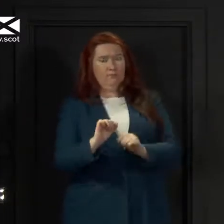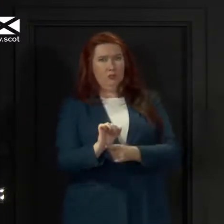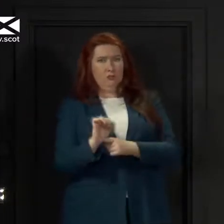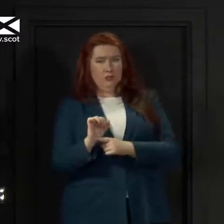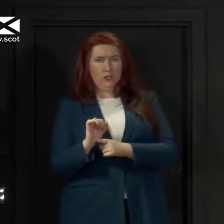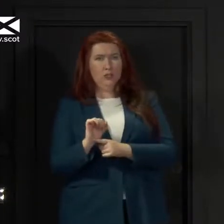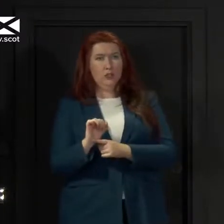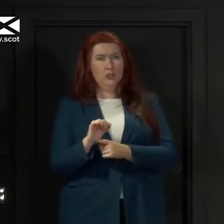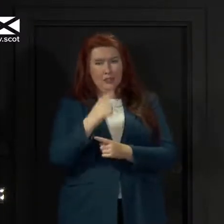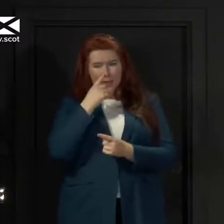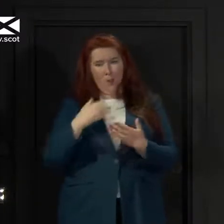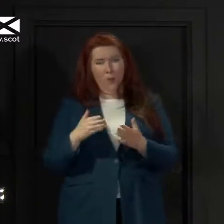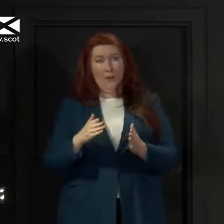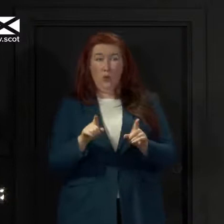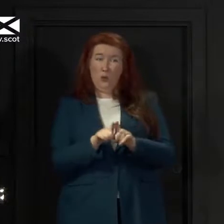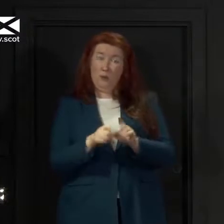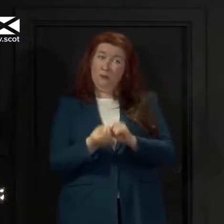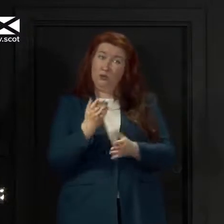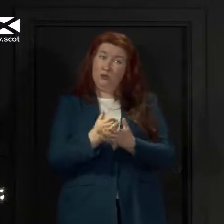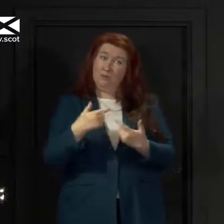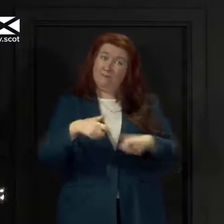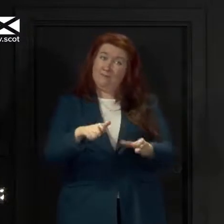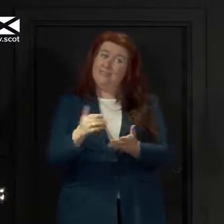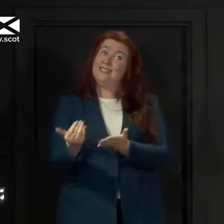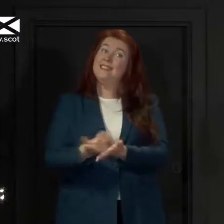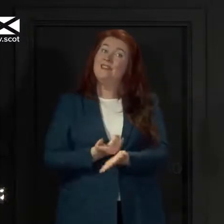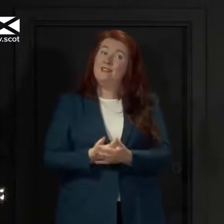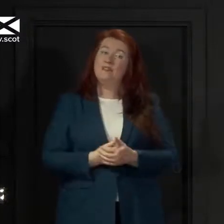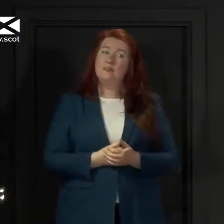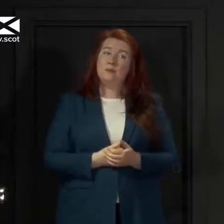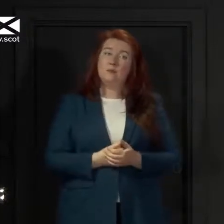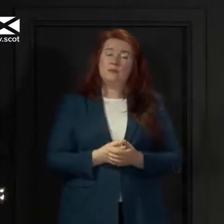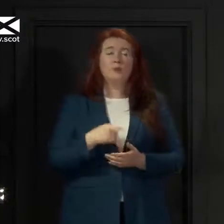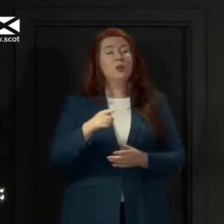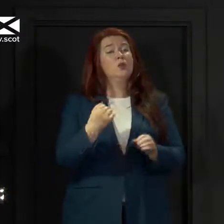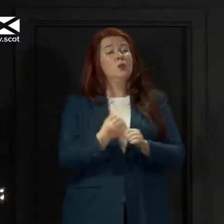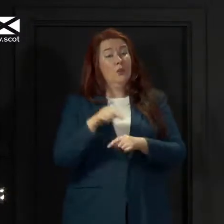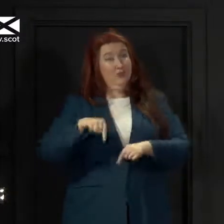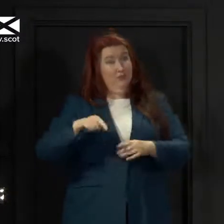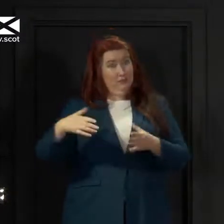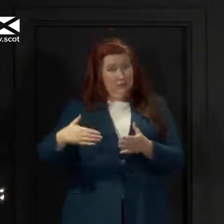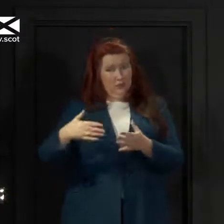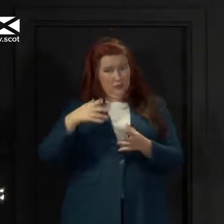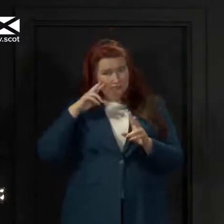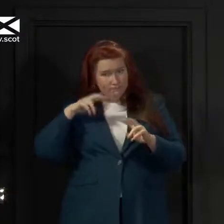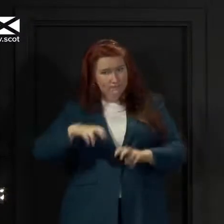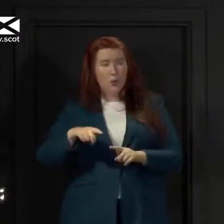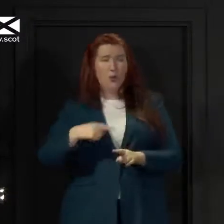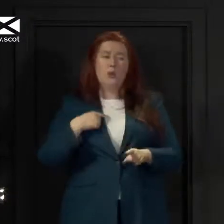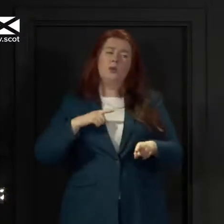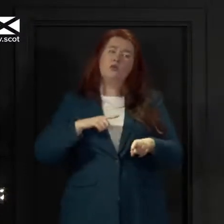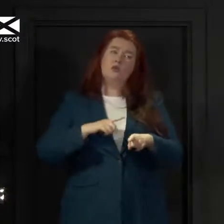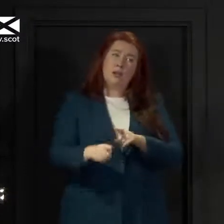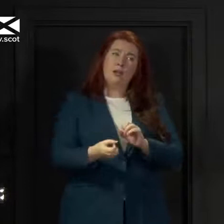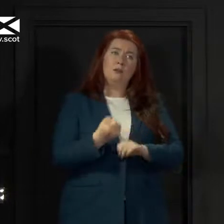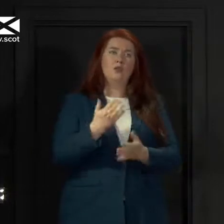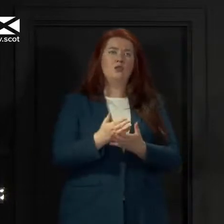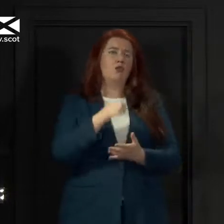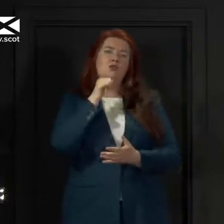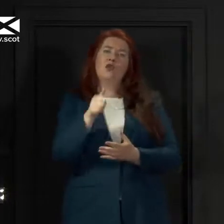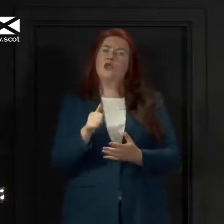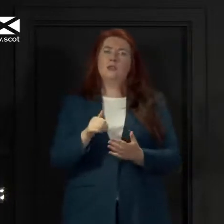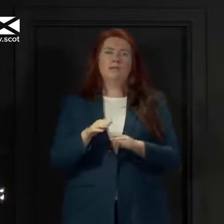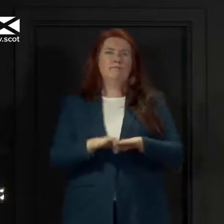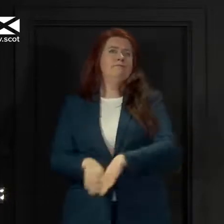to keep safe. In doing so, we will try as far as we can to move away from a blanket